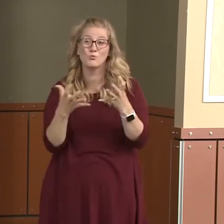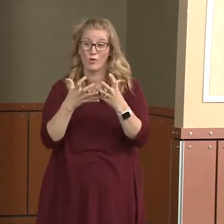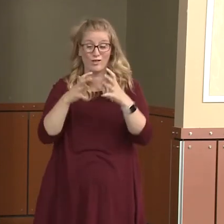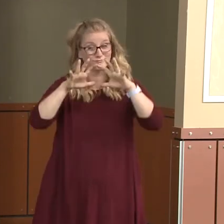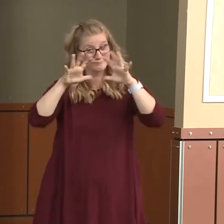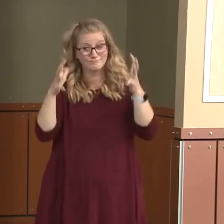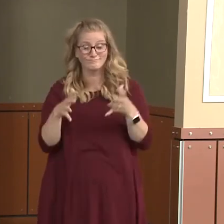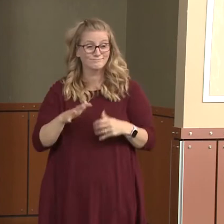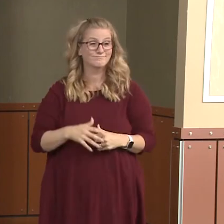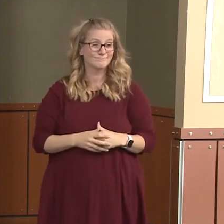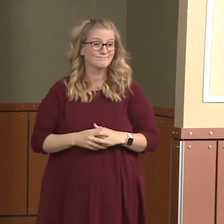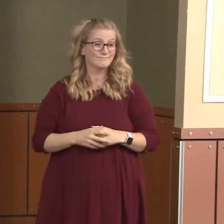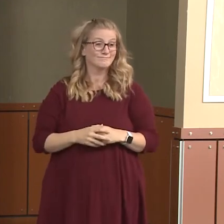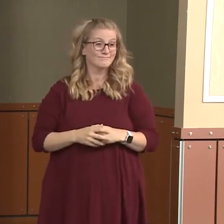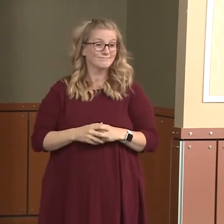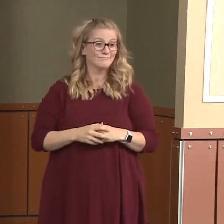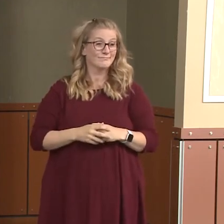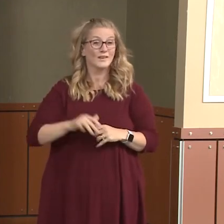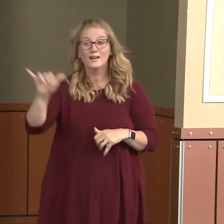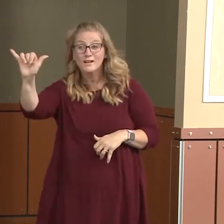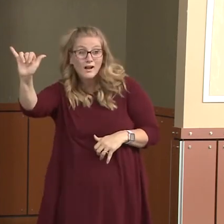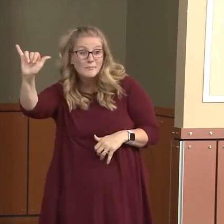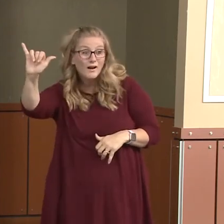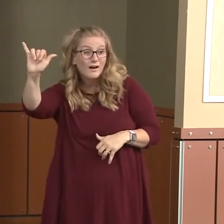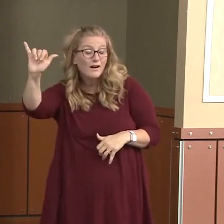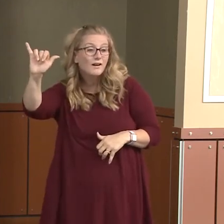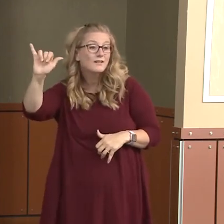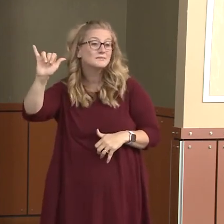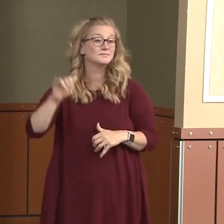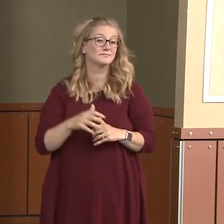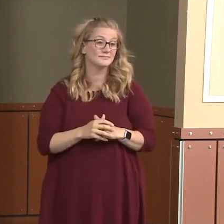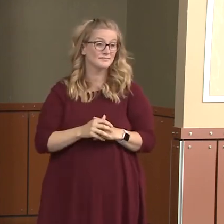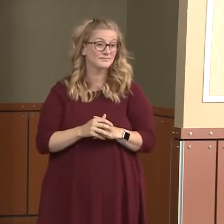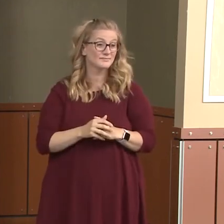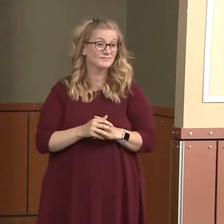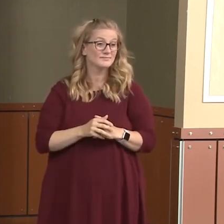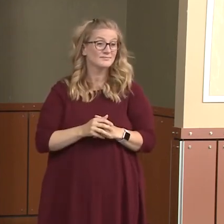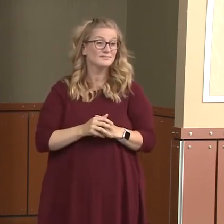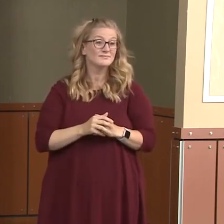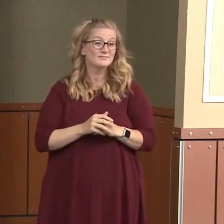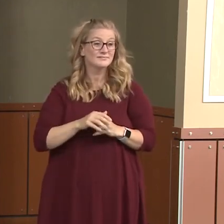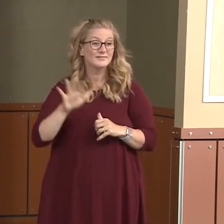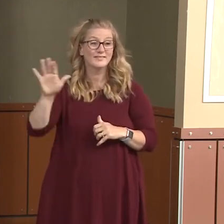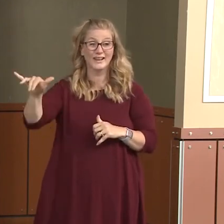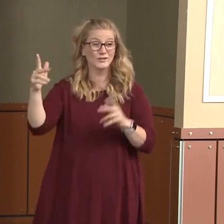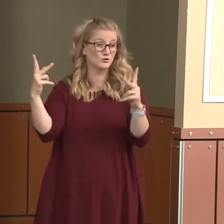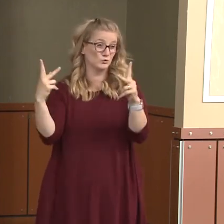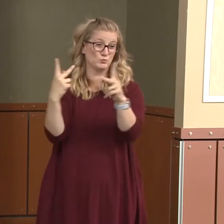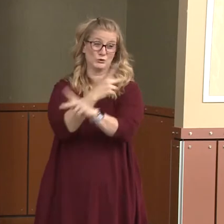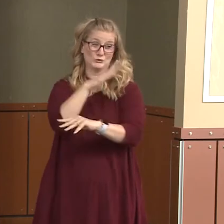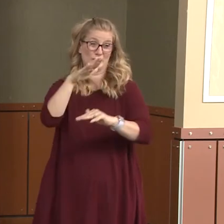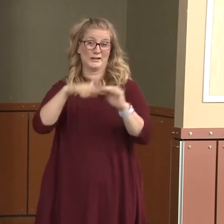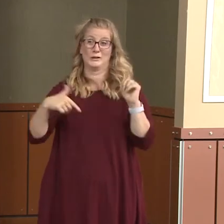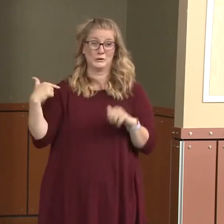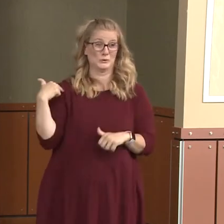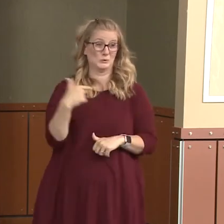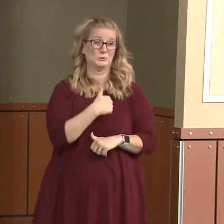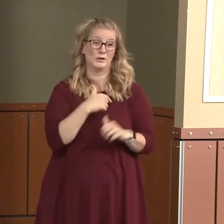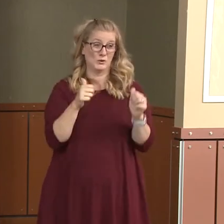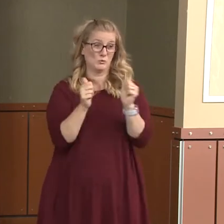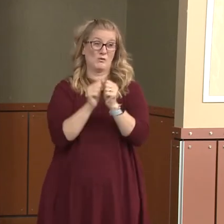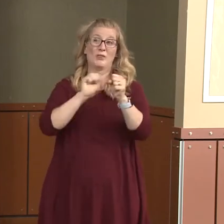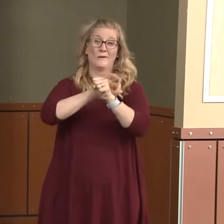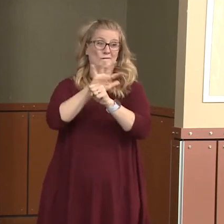Even Yakima, who's had even worse time with COVID-19 than we have since